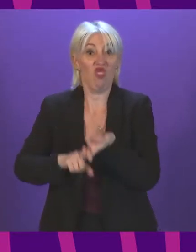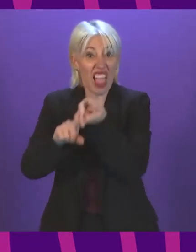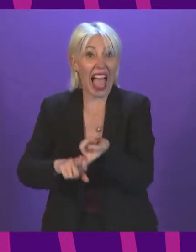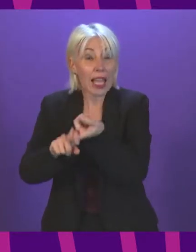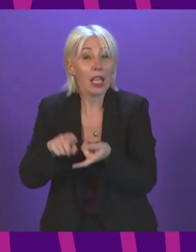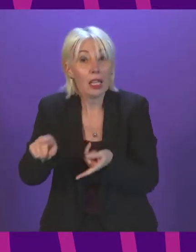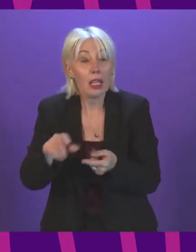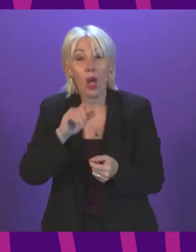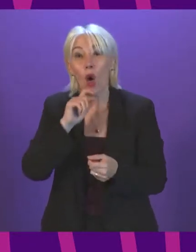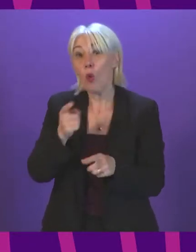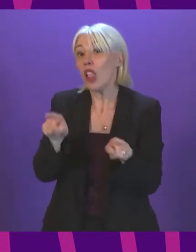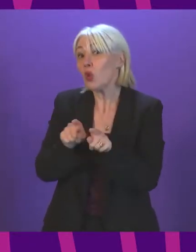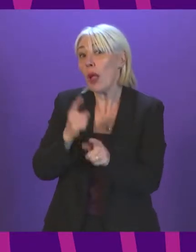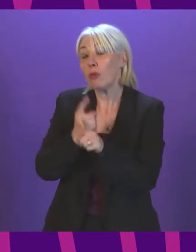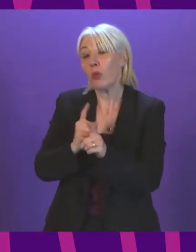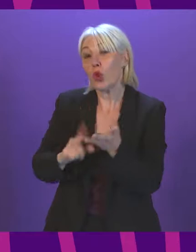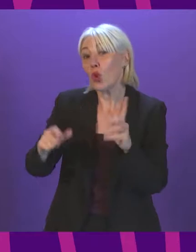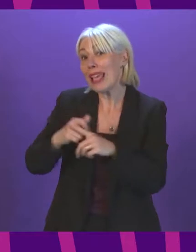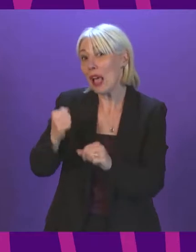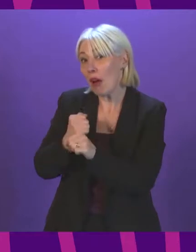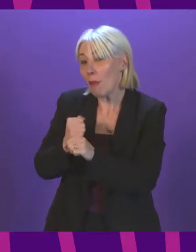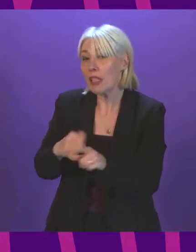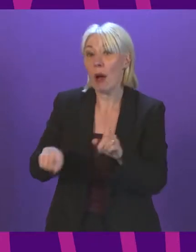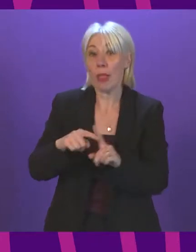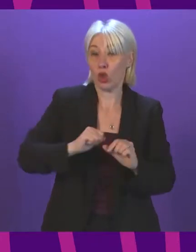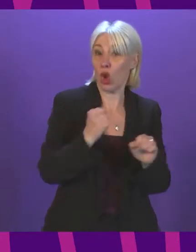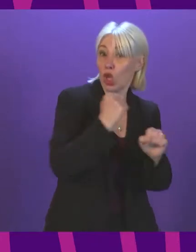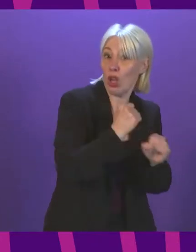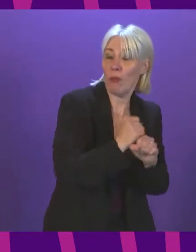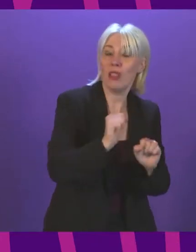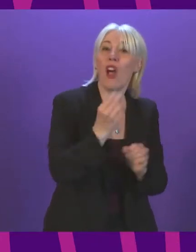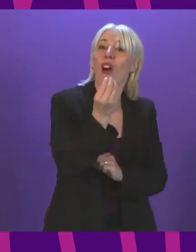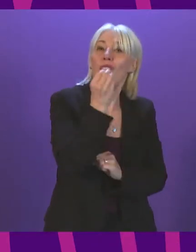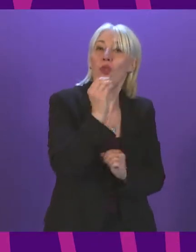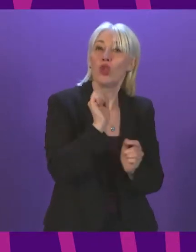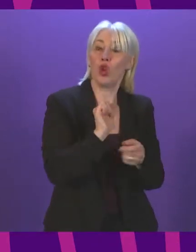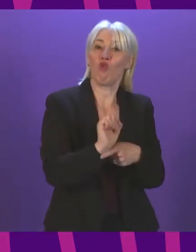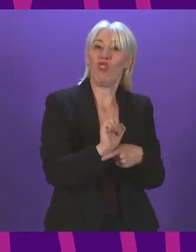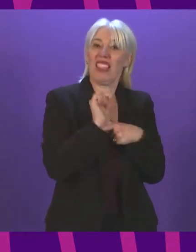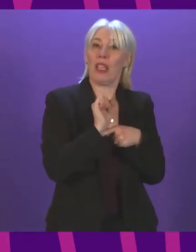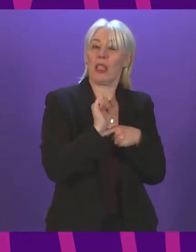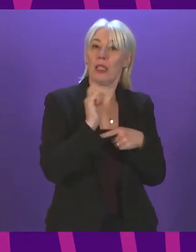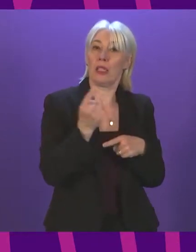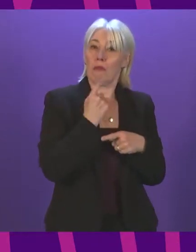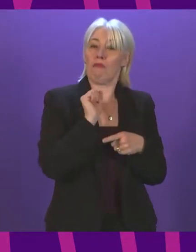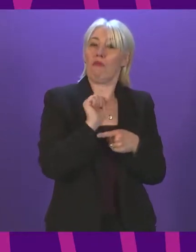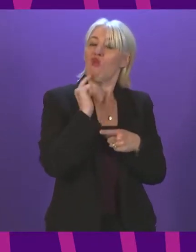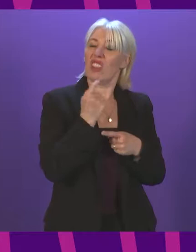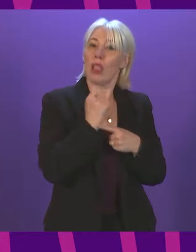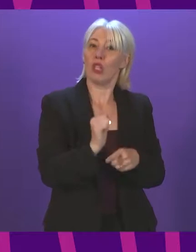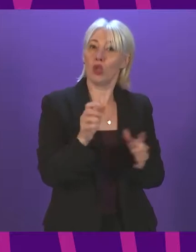discussing with the UK Government and with her own Scottish Government's food resilience group? And can the Minister set out what the